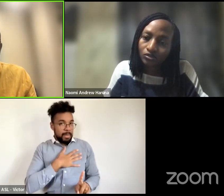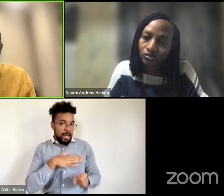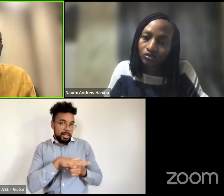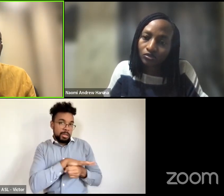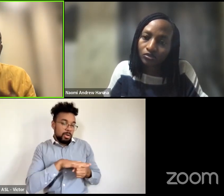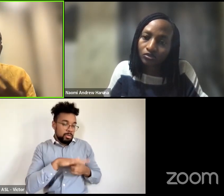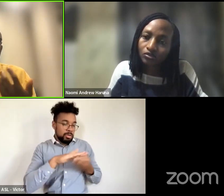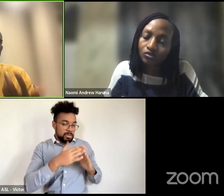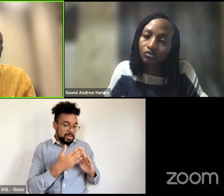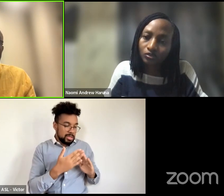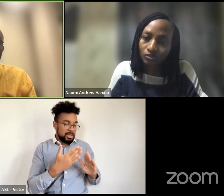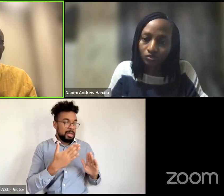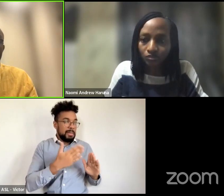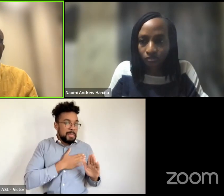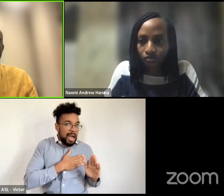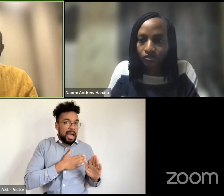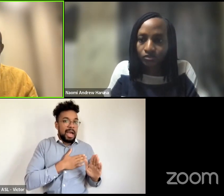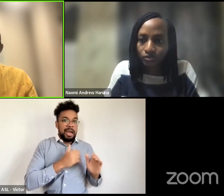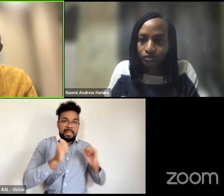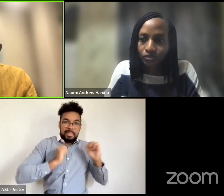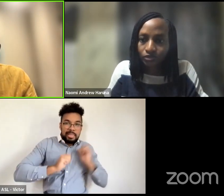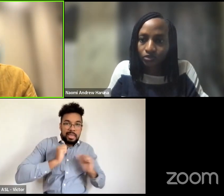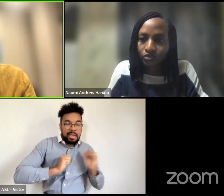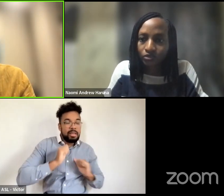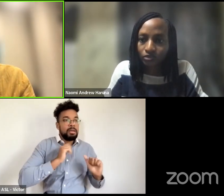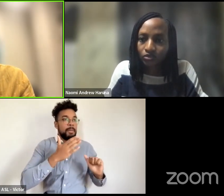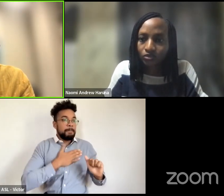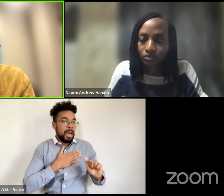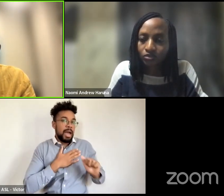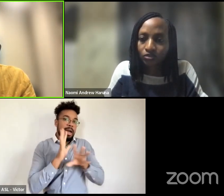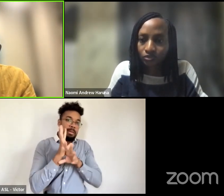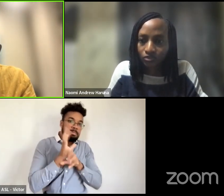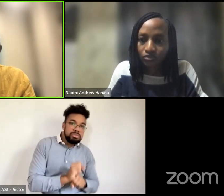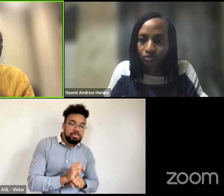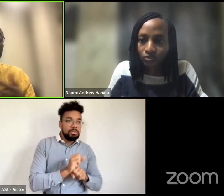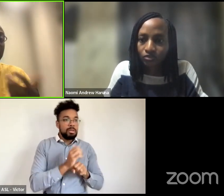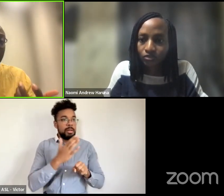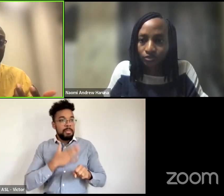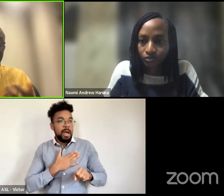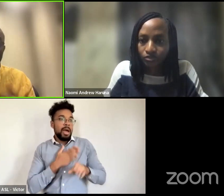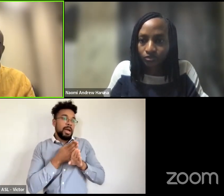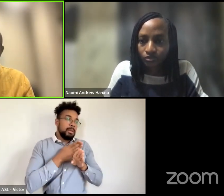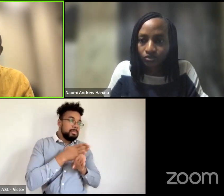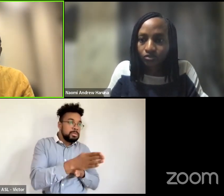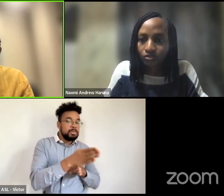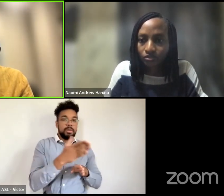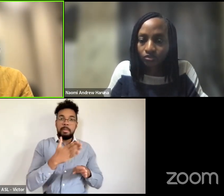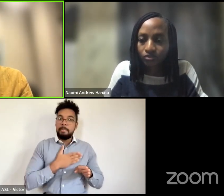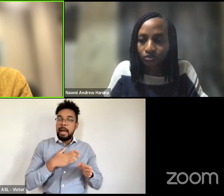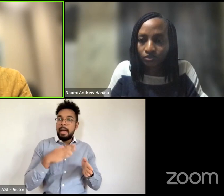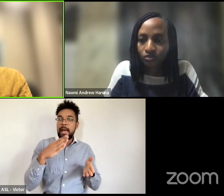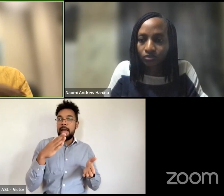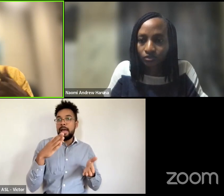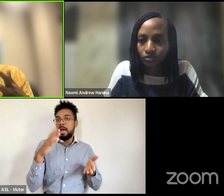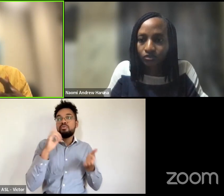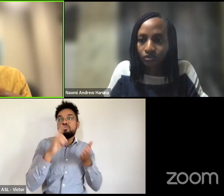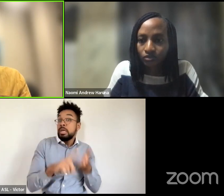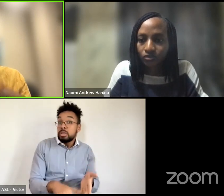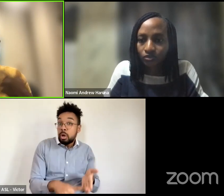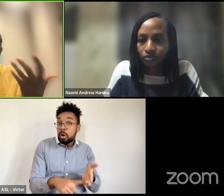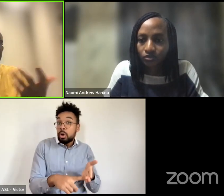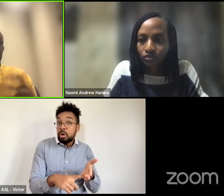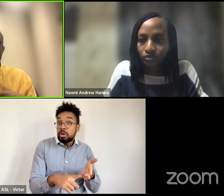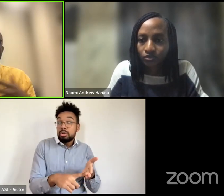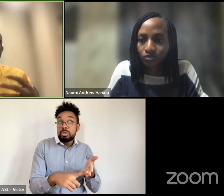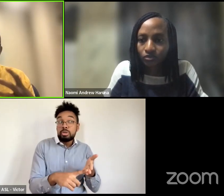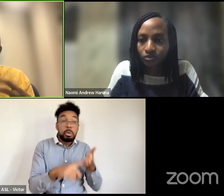can i do in my theater practice in my dance in my research in in in governance